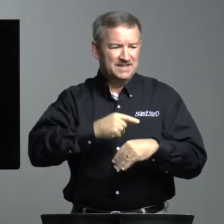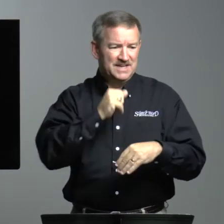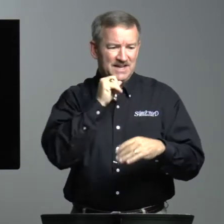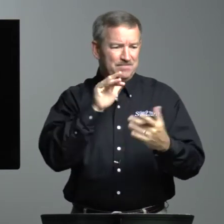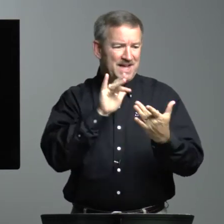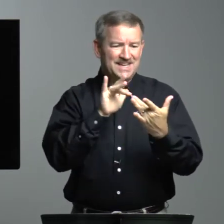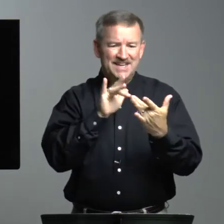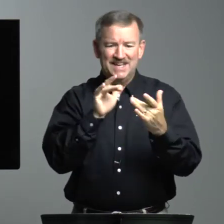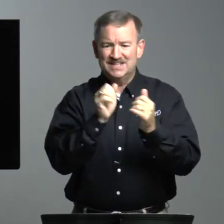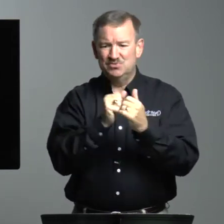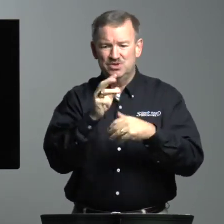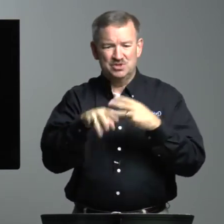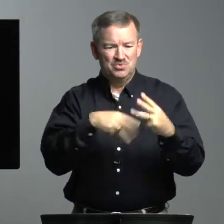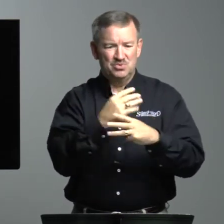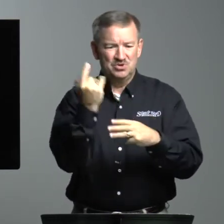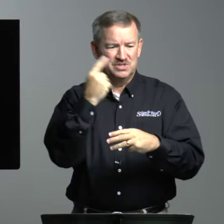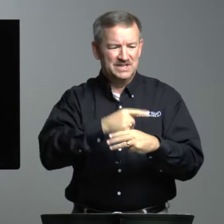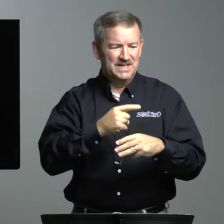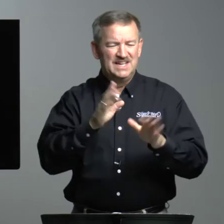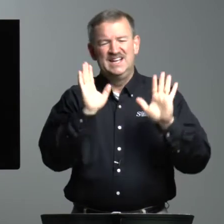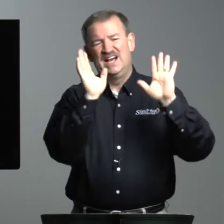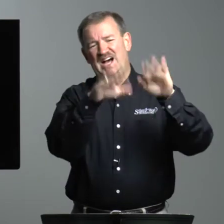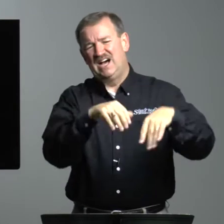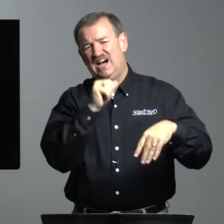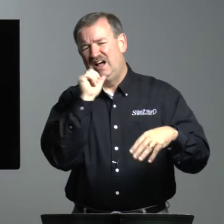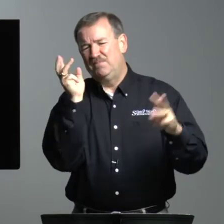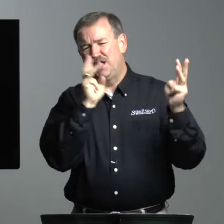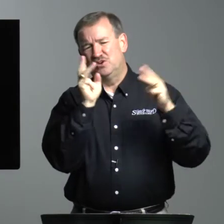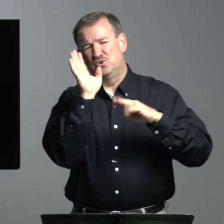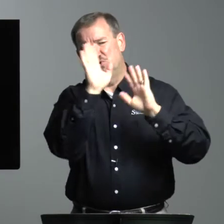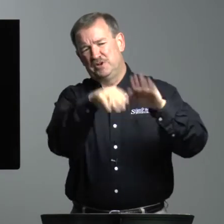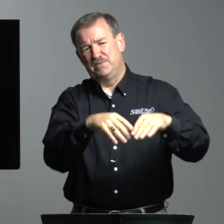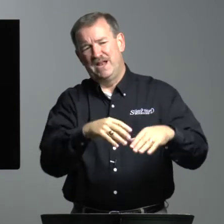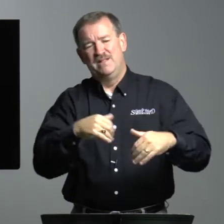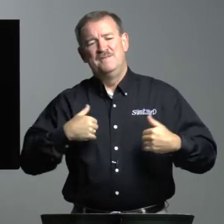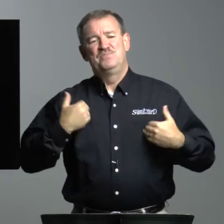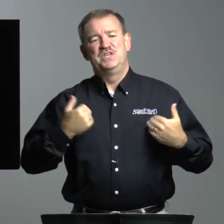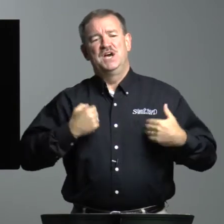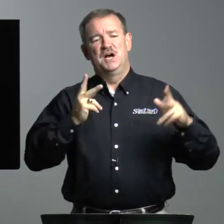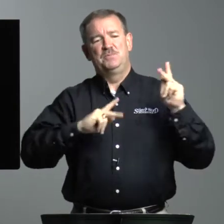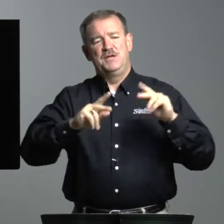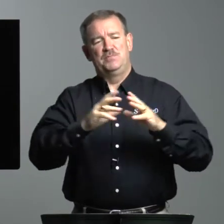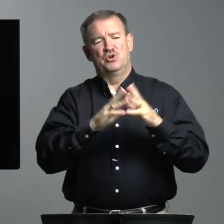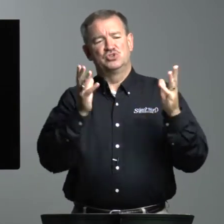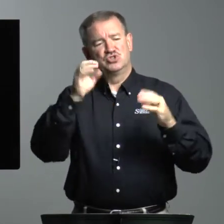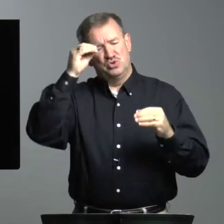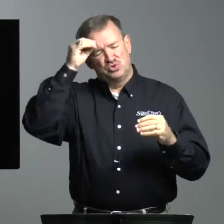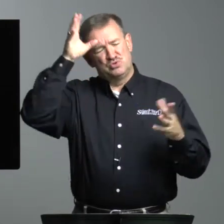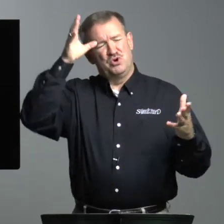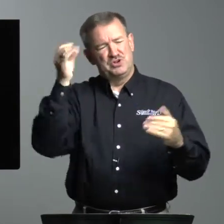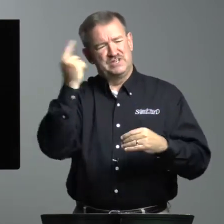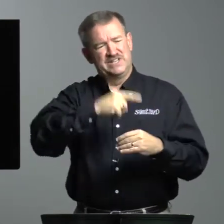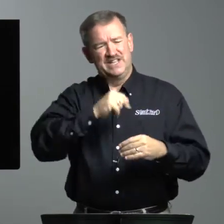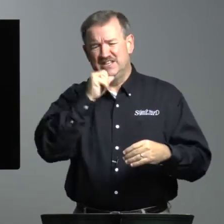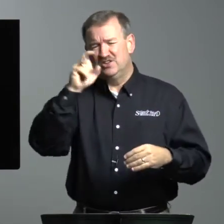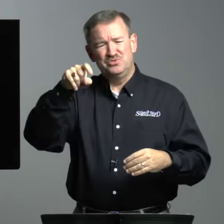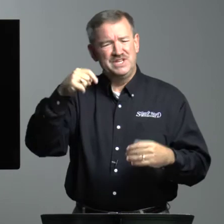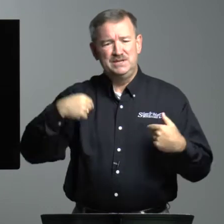today. I'm not connected with the world today. I'm not going to worry about it. The young people are so smart today. They don't need